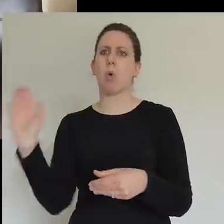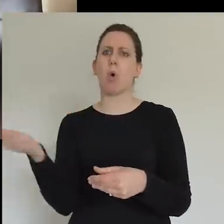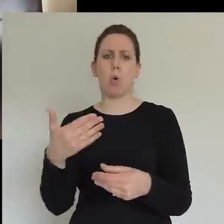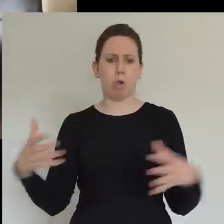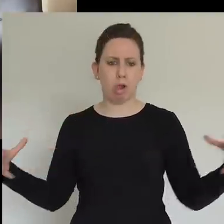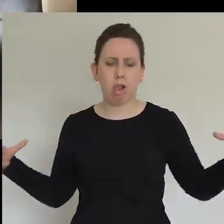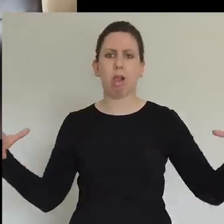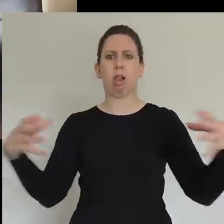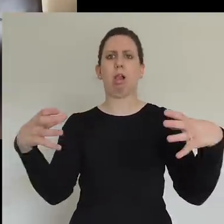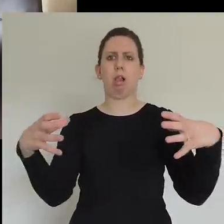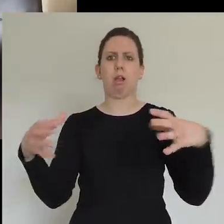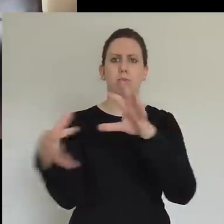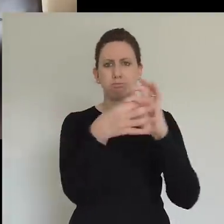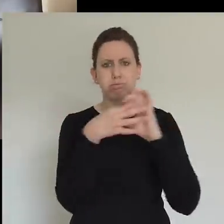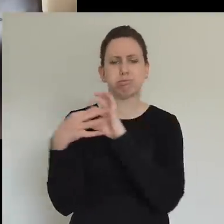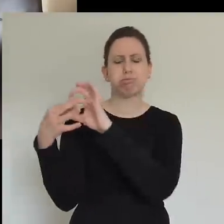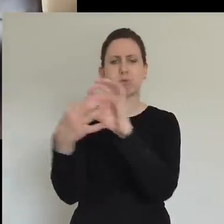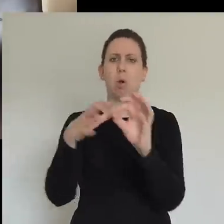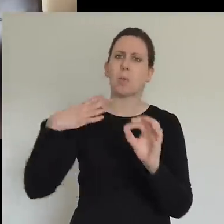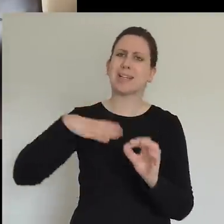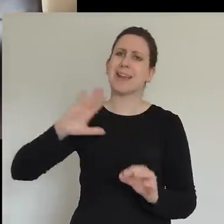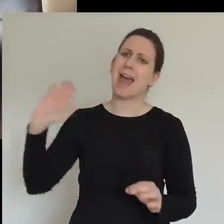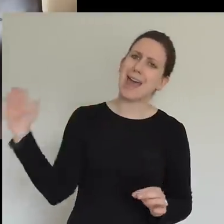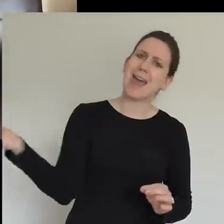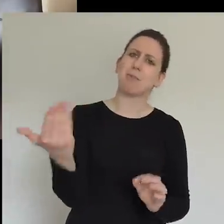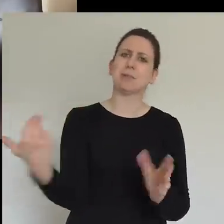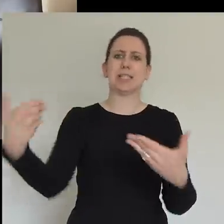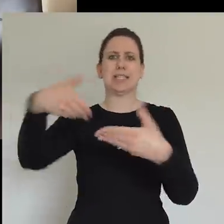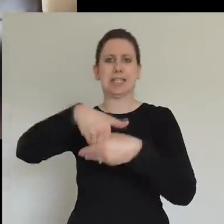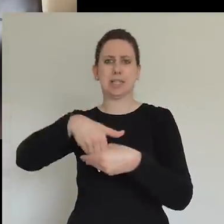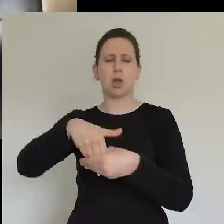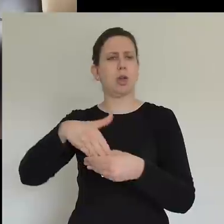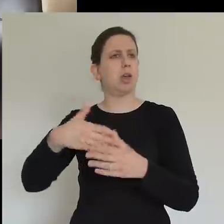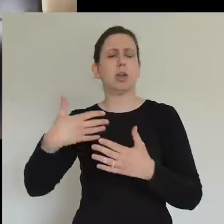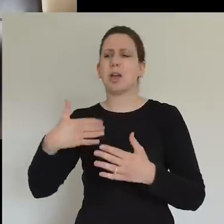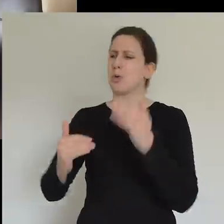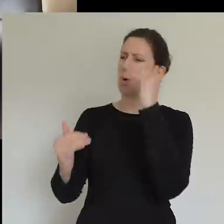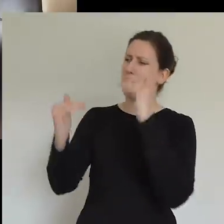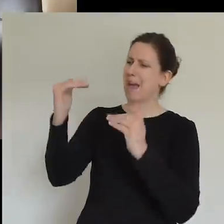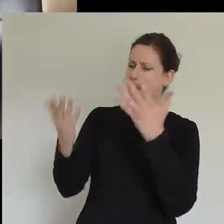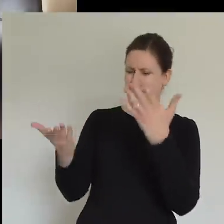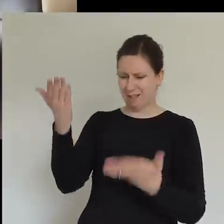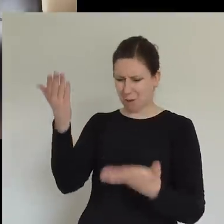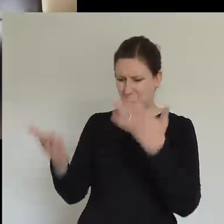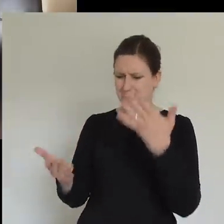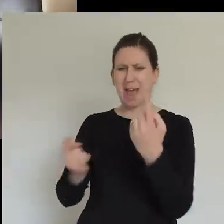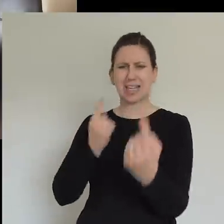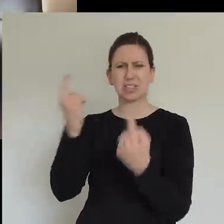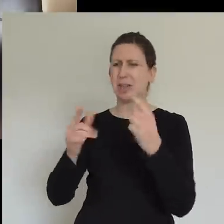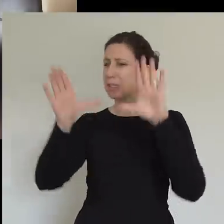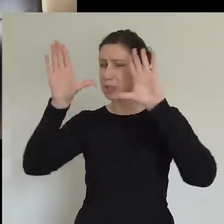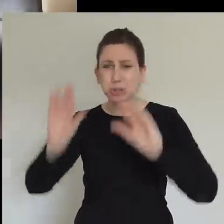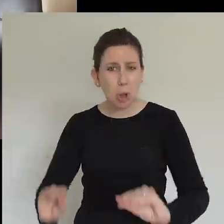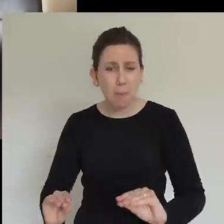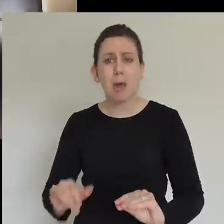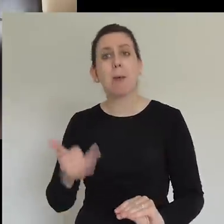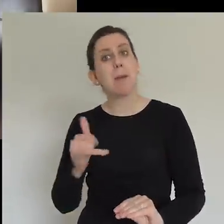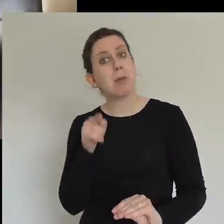difference together. I'm going to stop this comparison. know, and any of you who are old time spring harvesters, you'll know my dad was one of the co-founders of Spring Harvest.